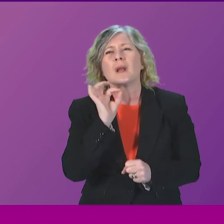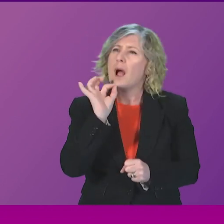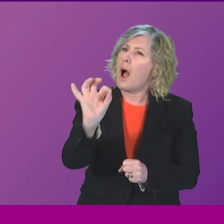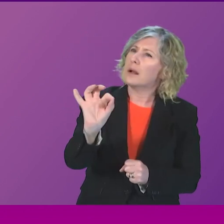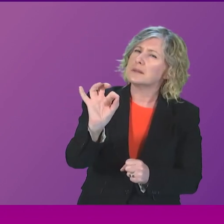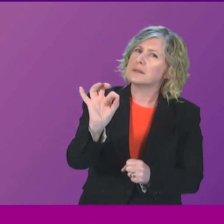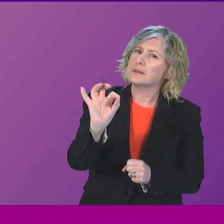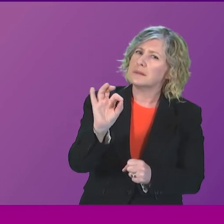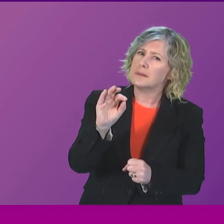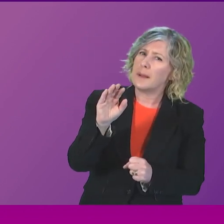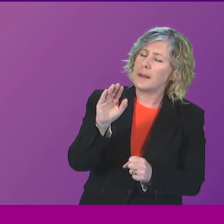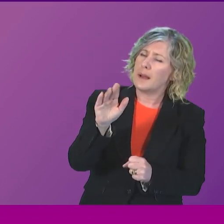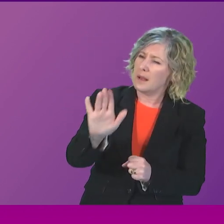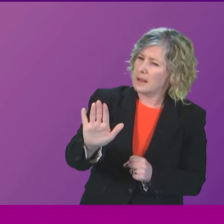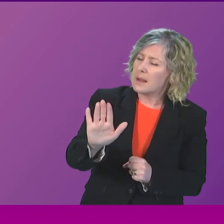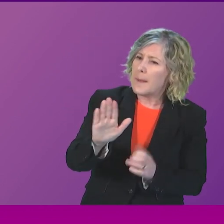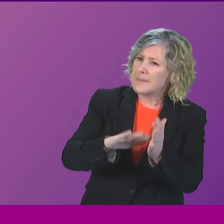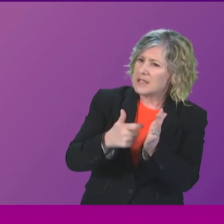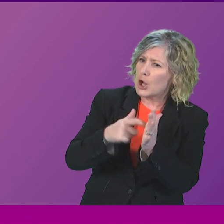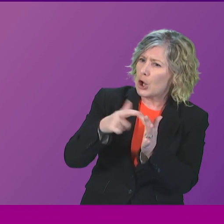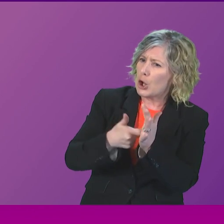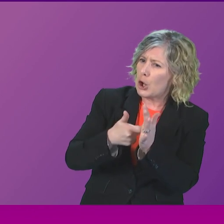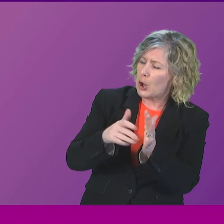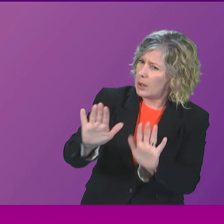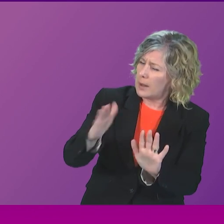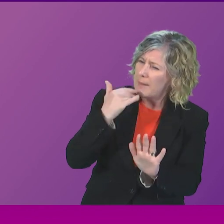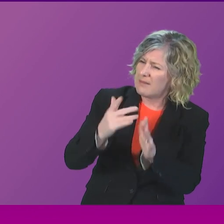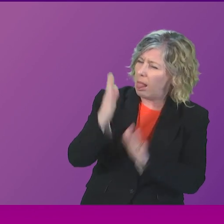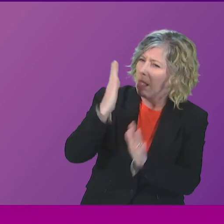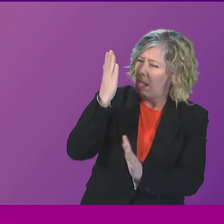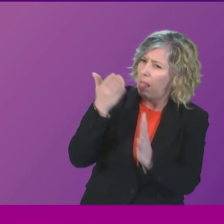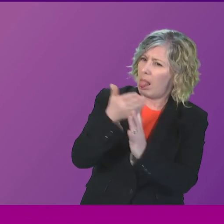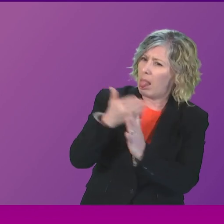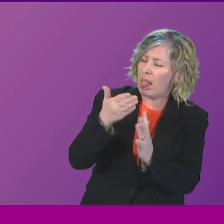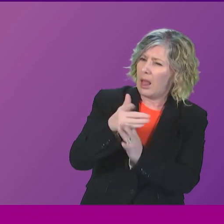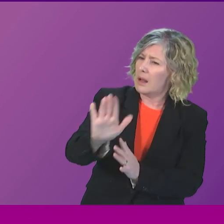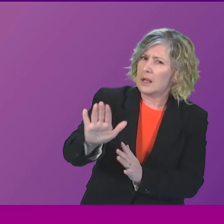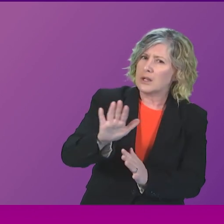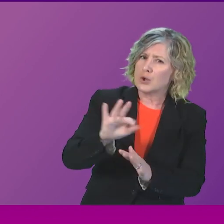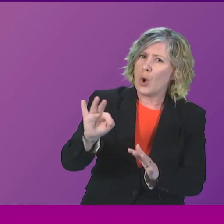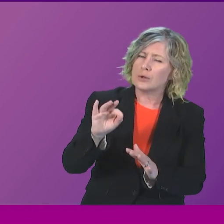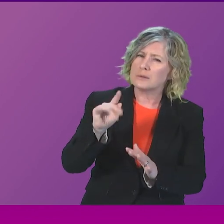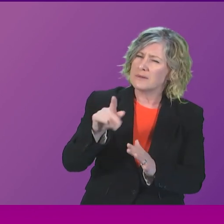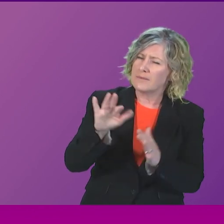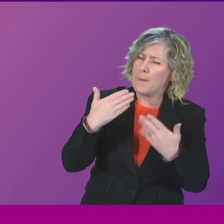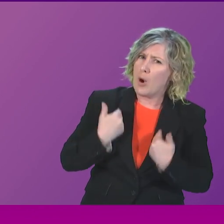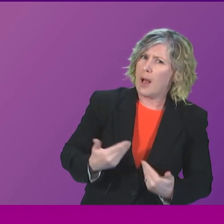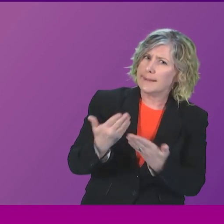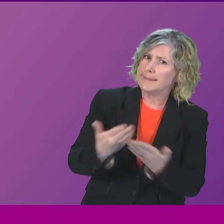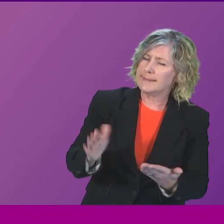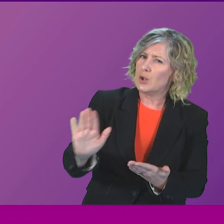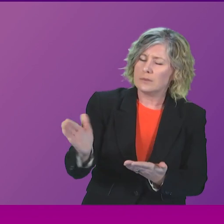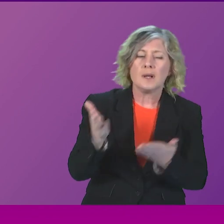to please resist any temptation to contribute, particularly where it's not necessarily courteous? Pam Duncan-Glancy.